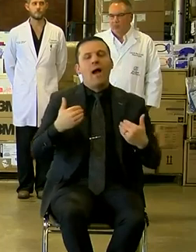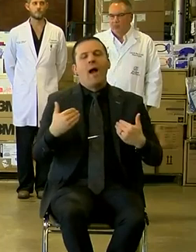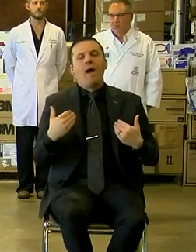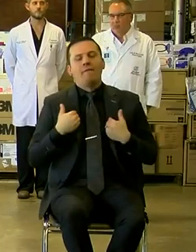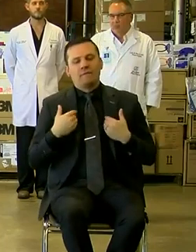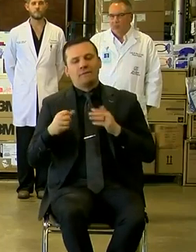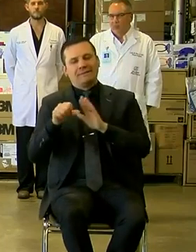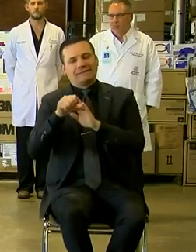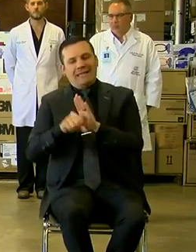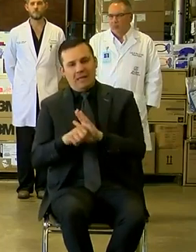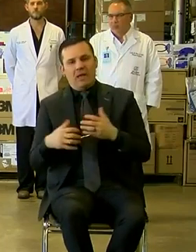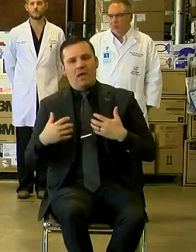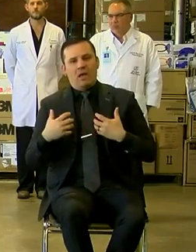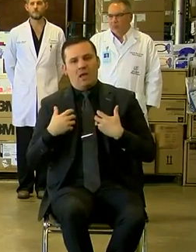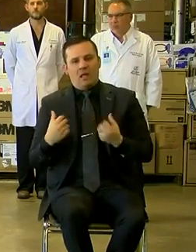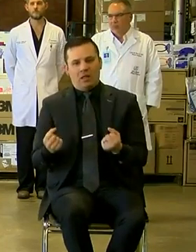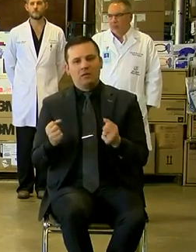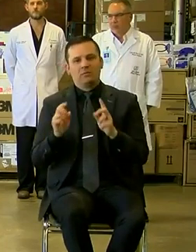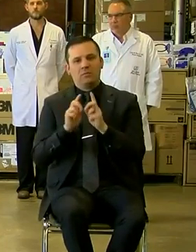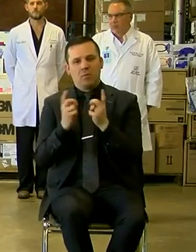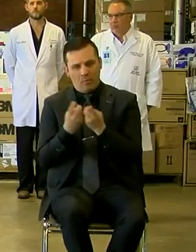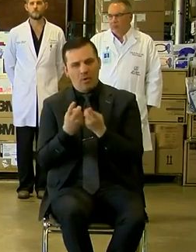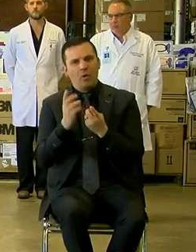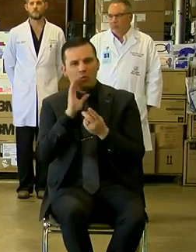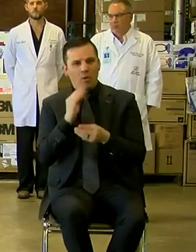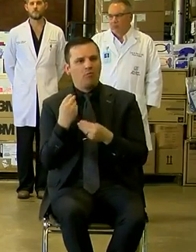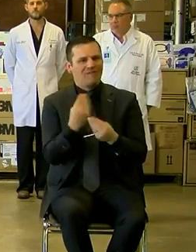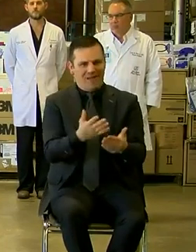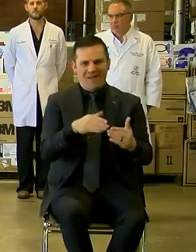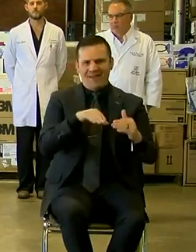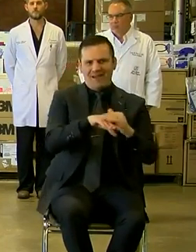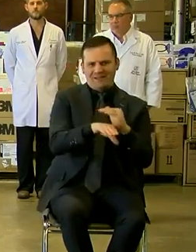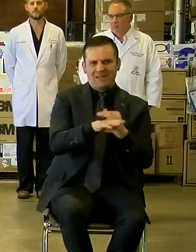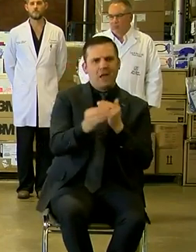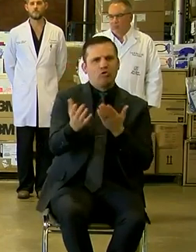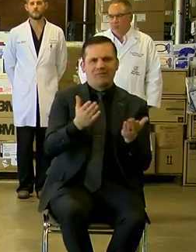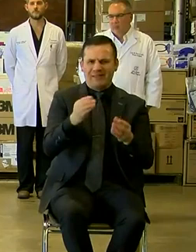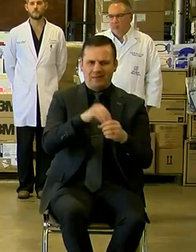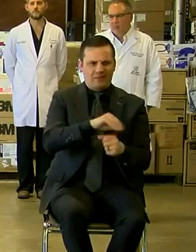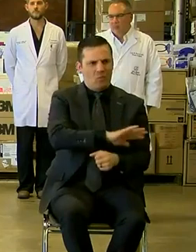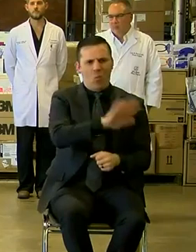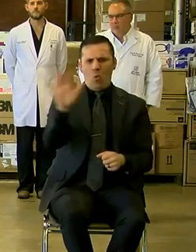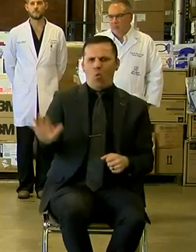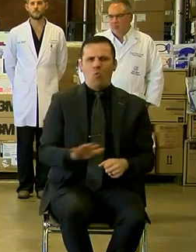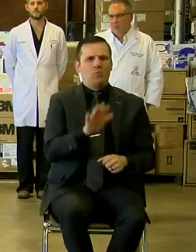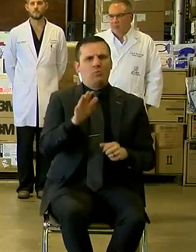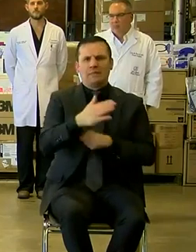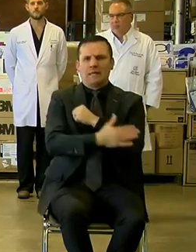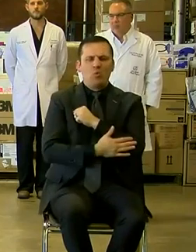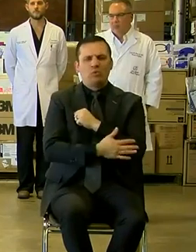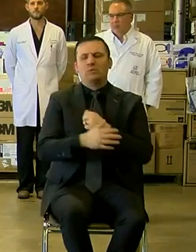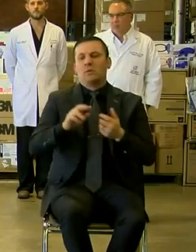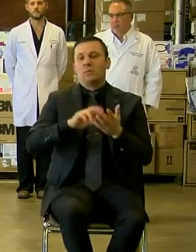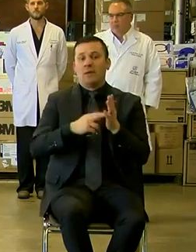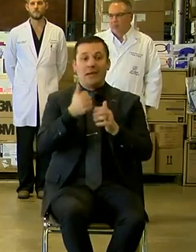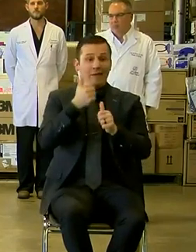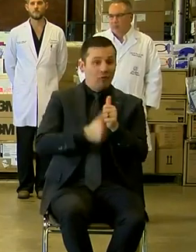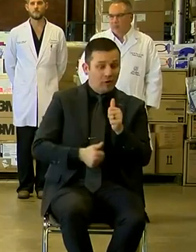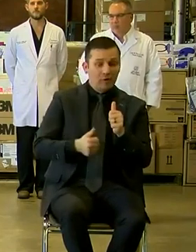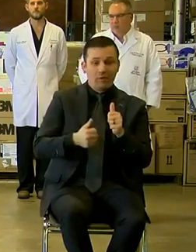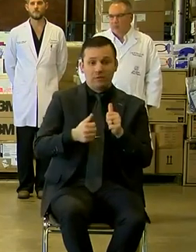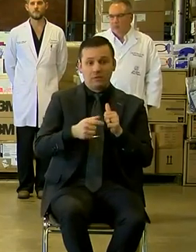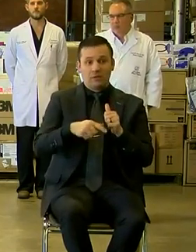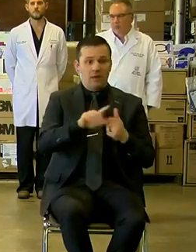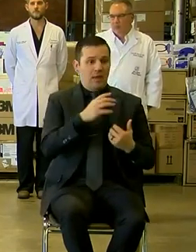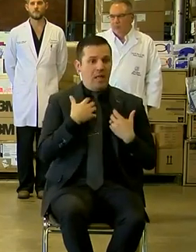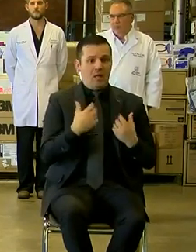the state health department provides access and services in those counties. And so every county state health, every